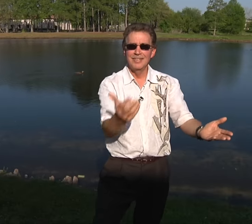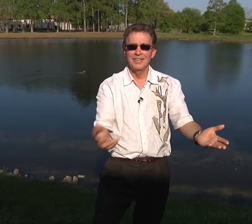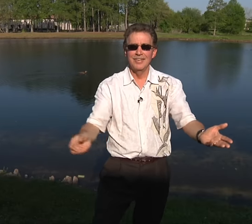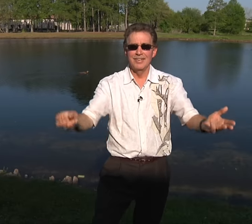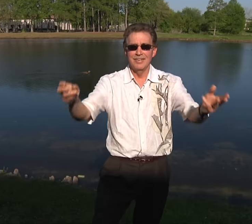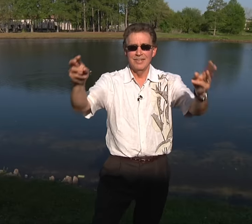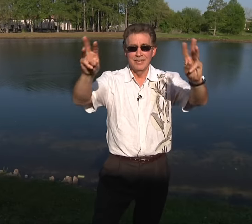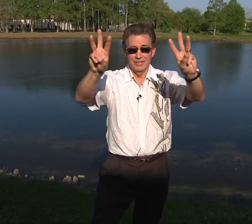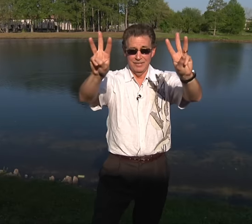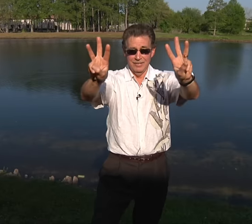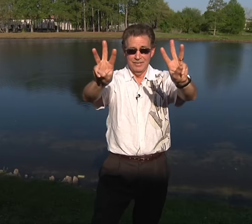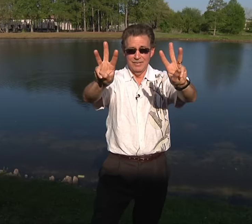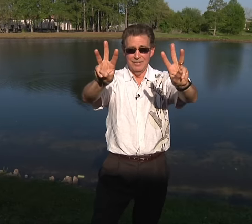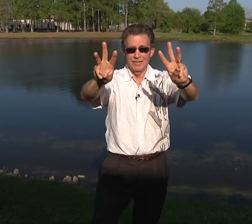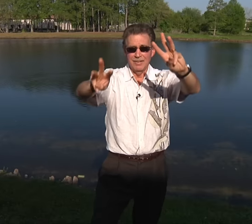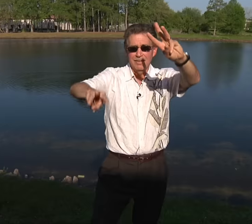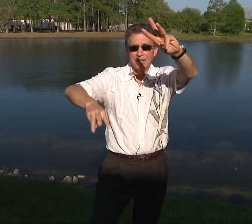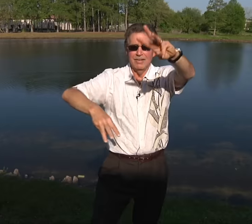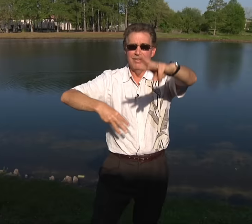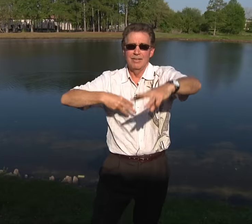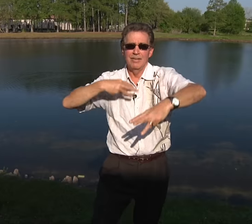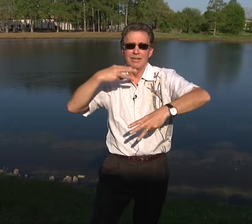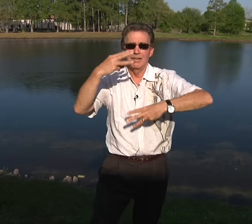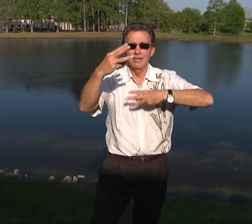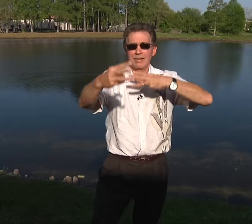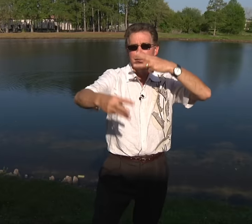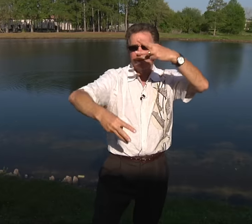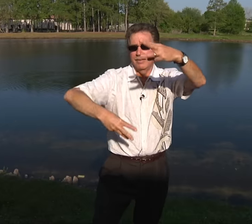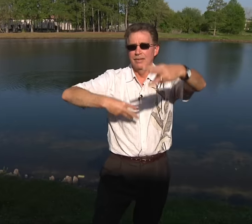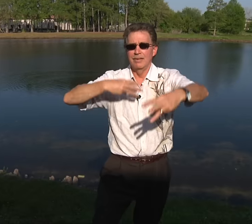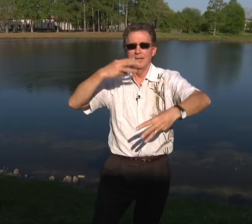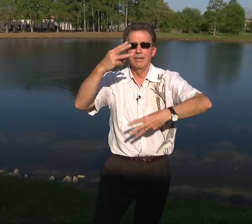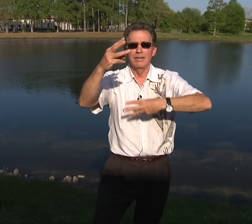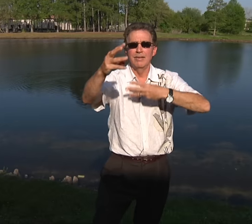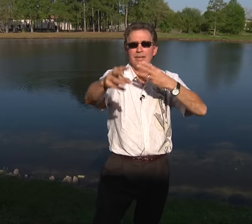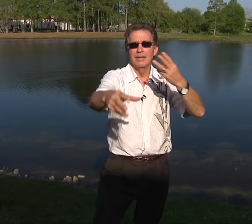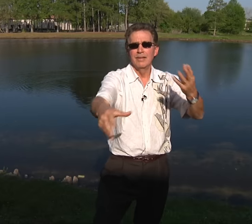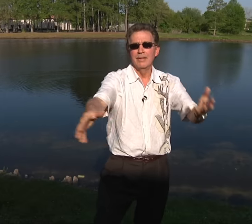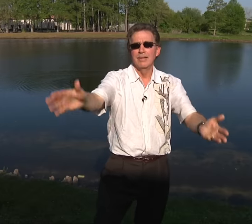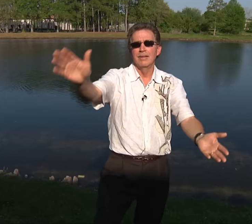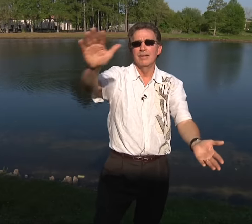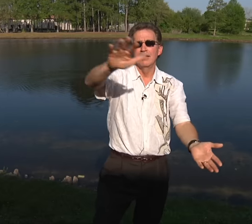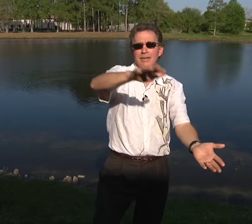And then soon all the world will be singing.